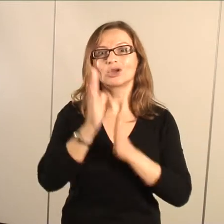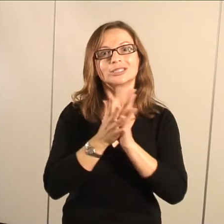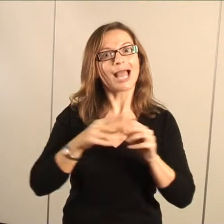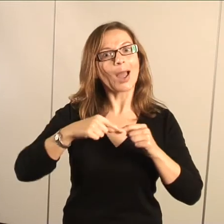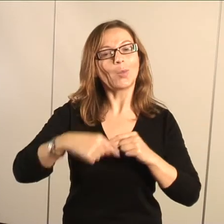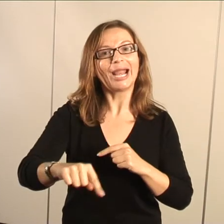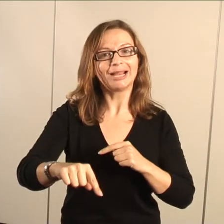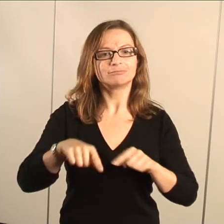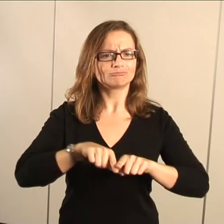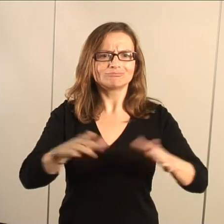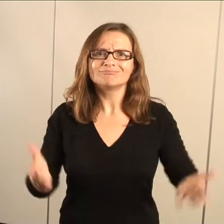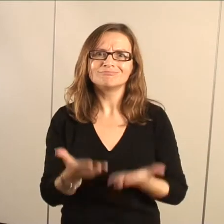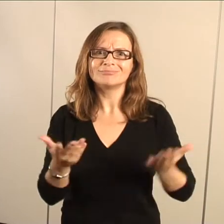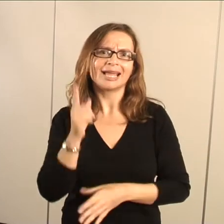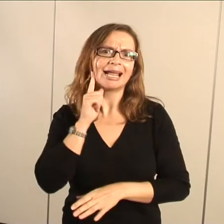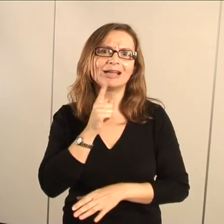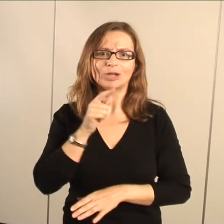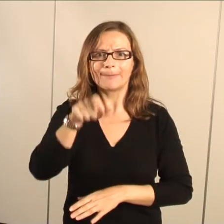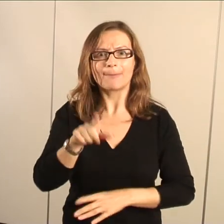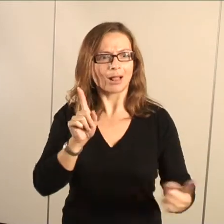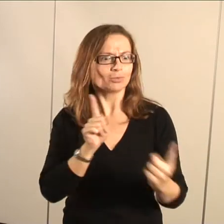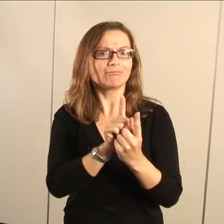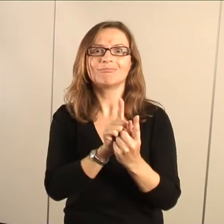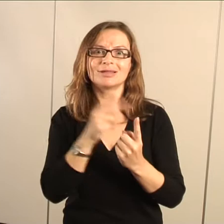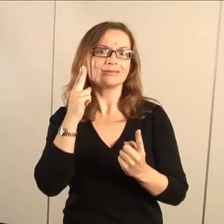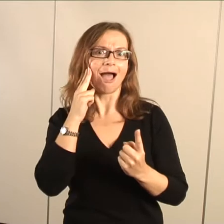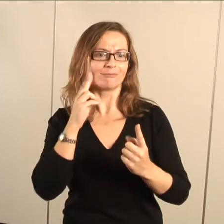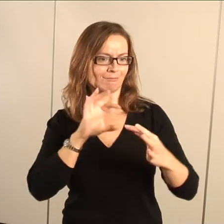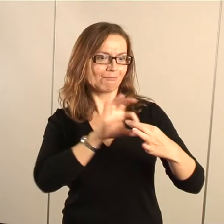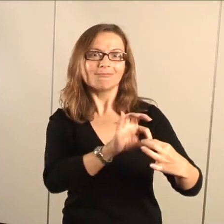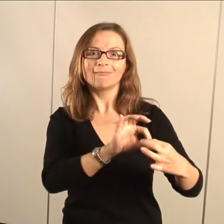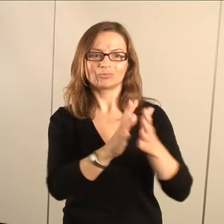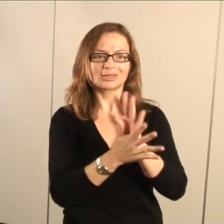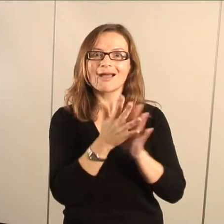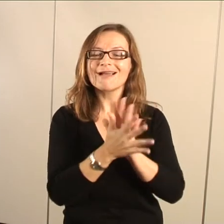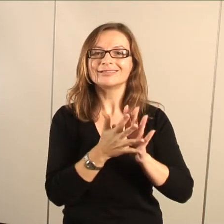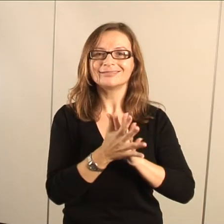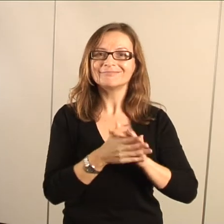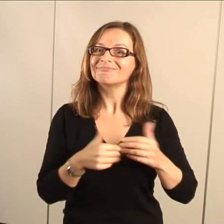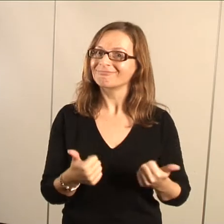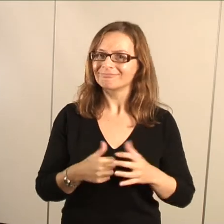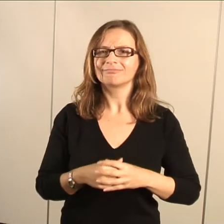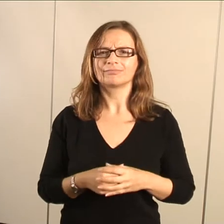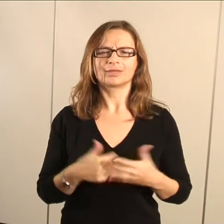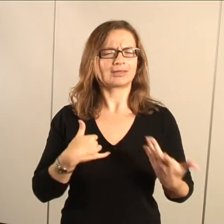to Sign Week. We want to encourage hearing people to be able to communicate with deaf people and learn to sign.